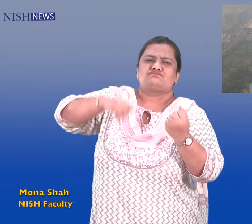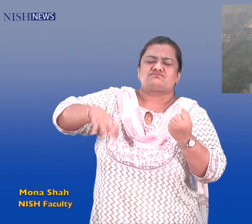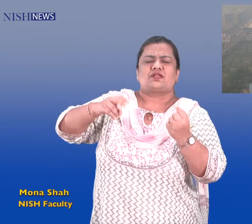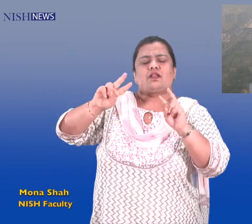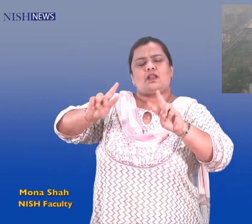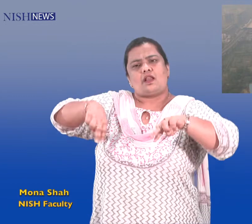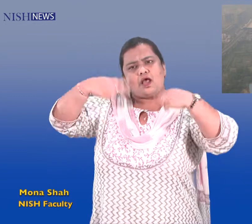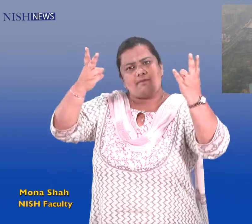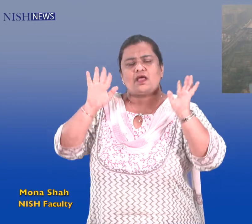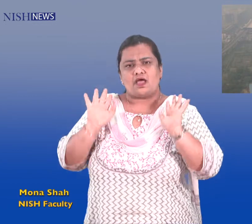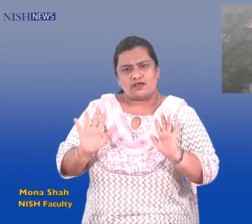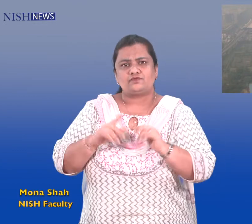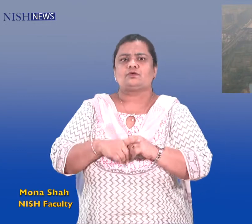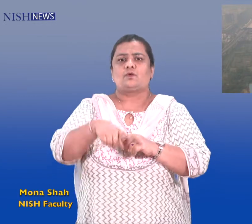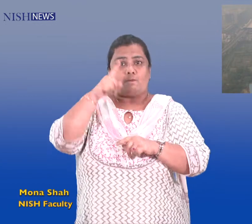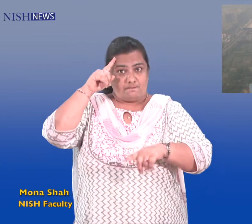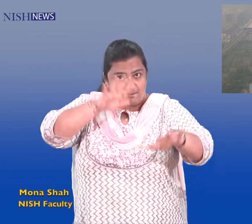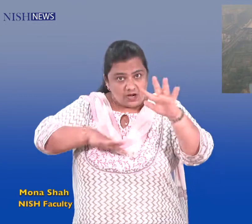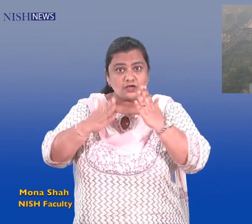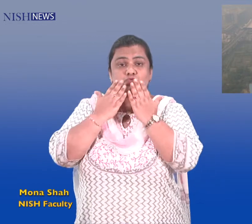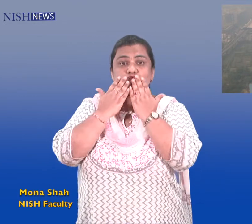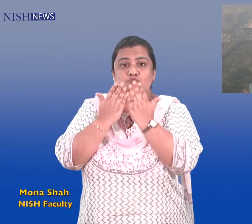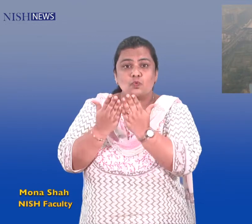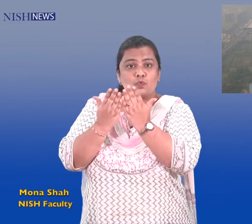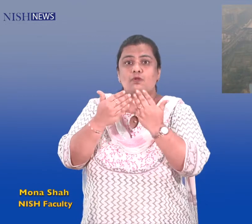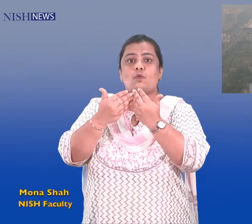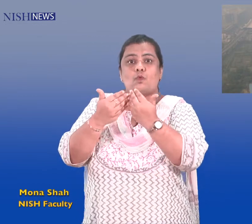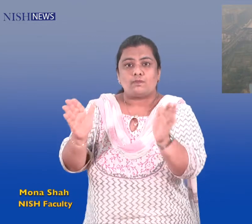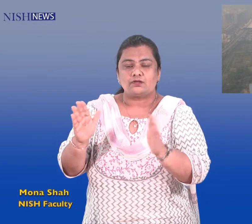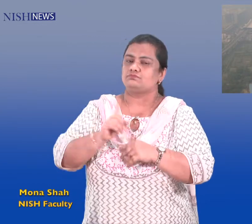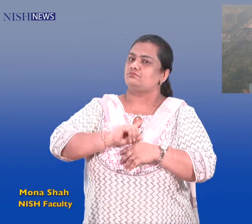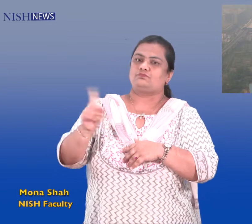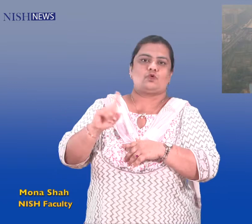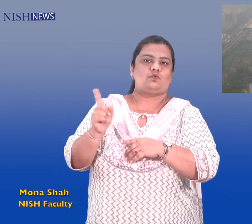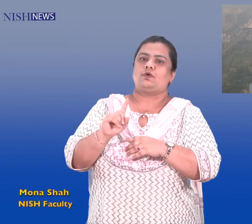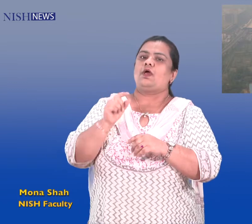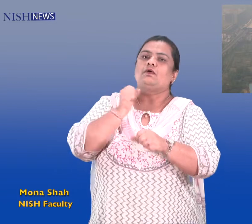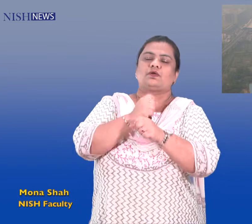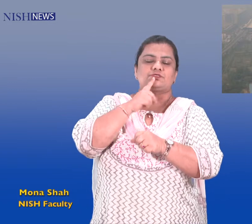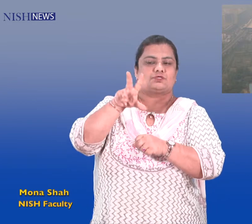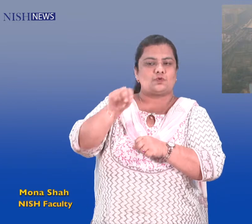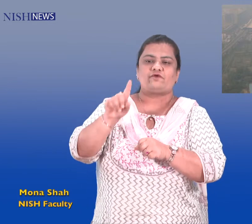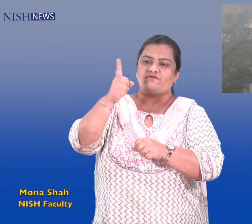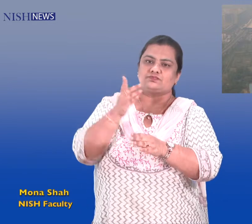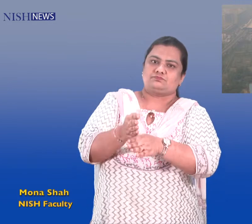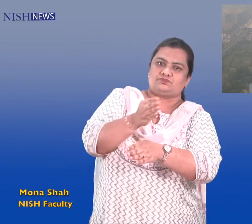have to ensure that 50 percentage of the staff work from homes. All construction activities will also be